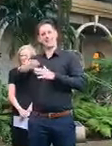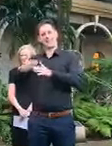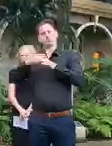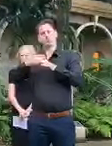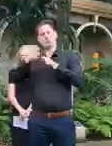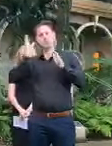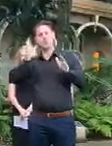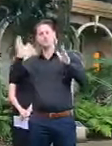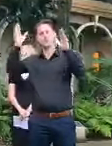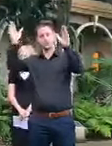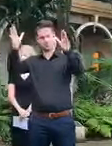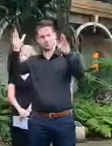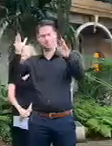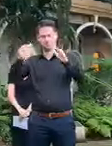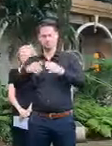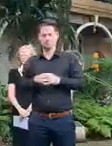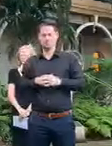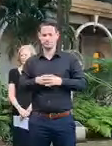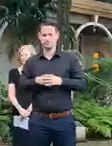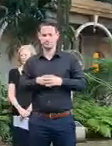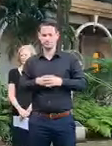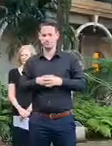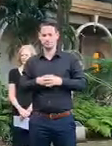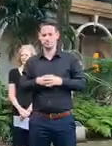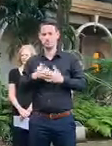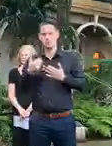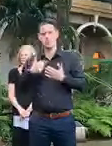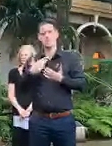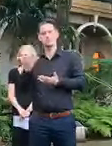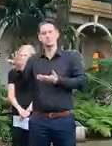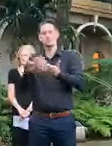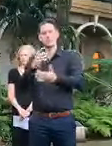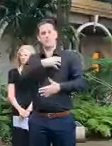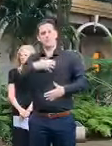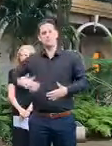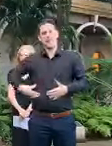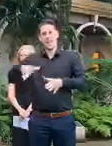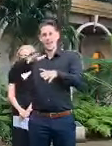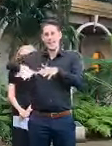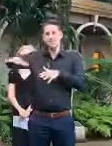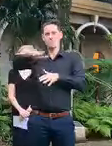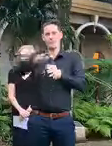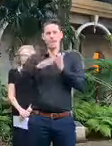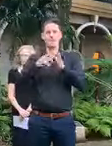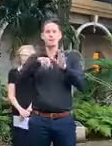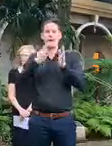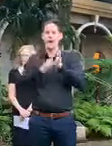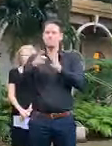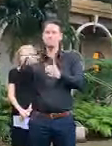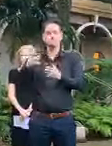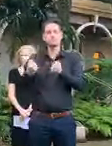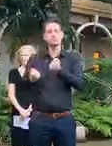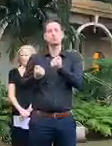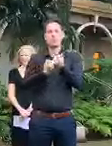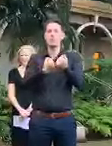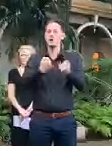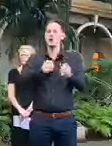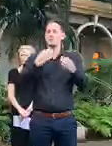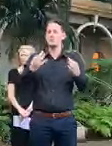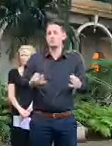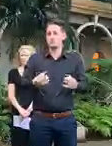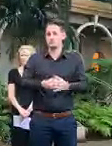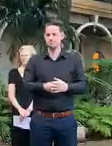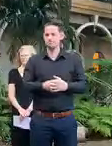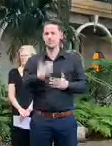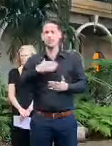and Torres Strait Islander Affairs, we spoke to the mayors and the mayors were very supportive of this measure. I want to